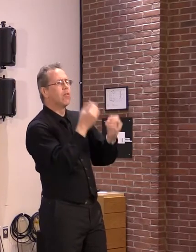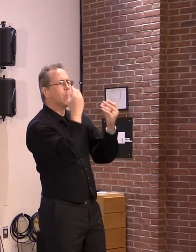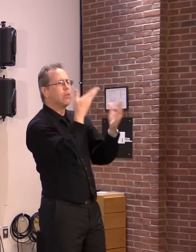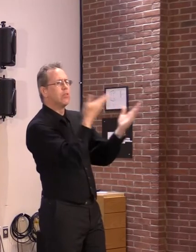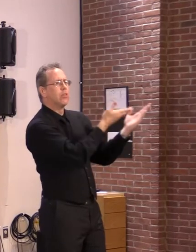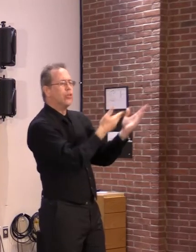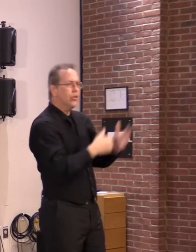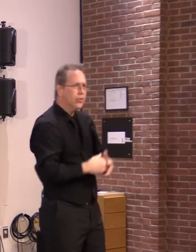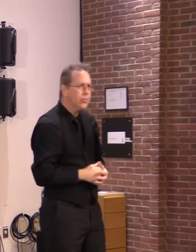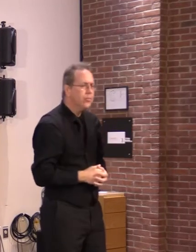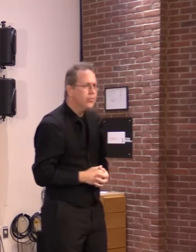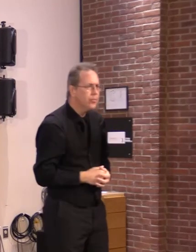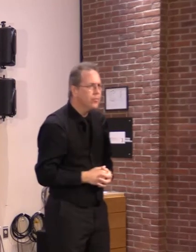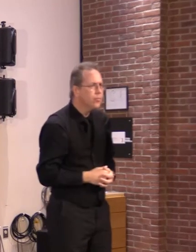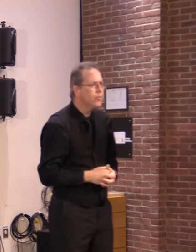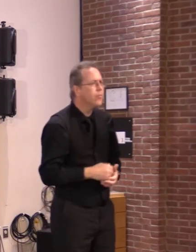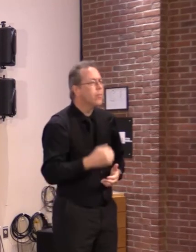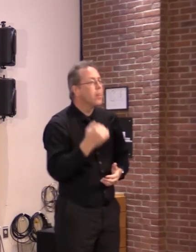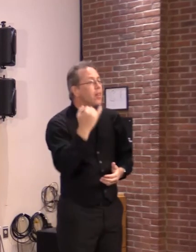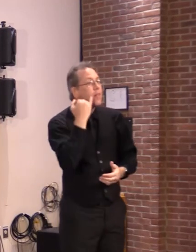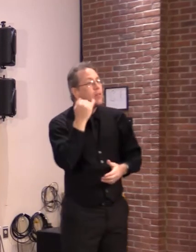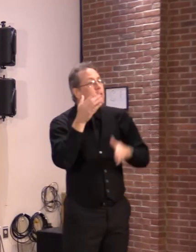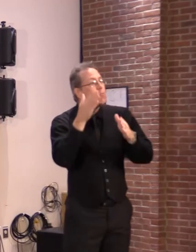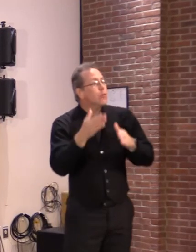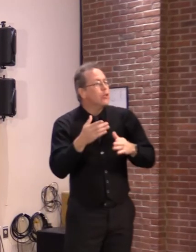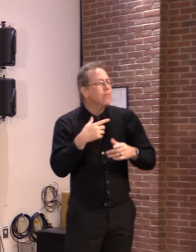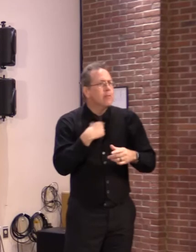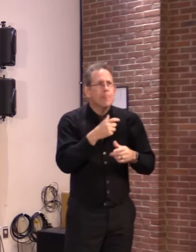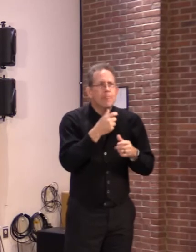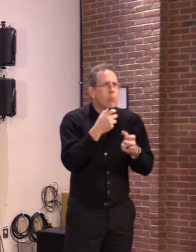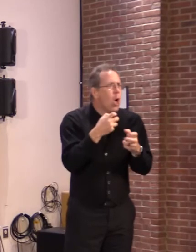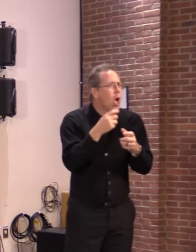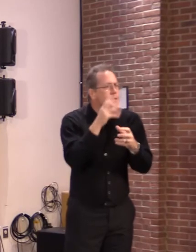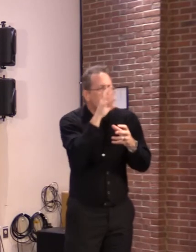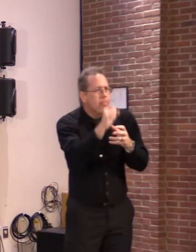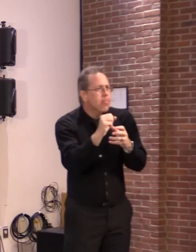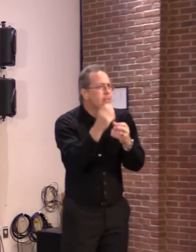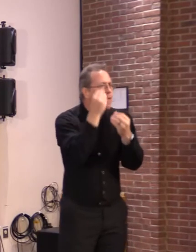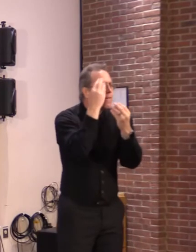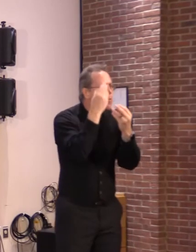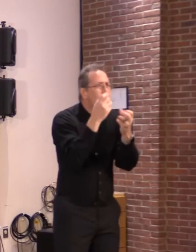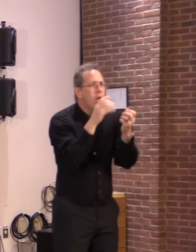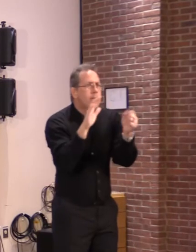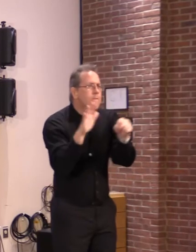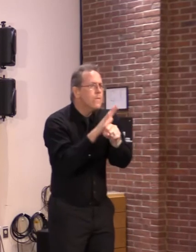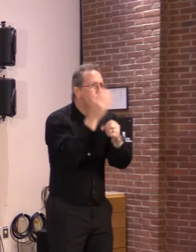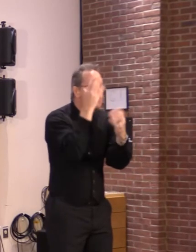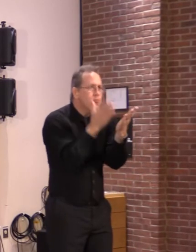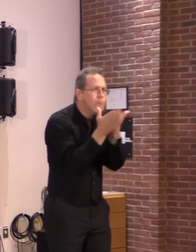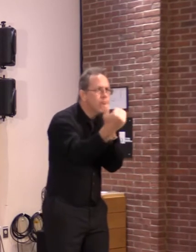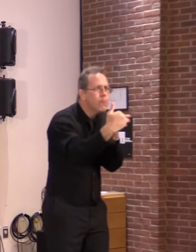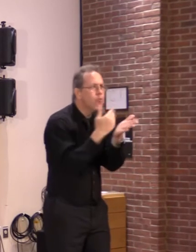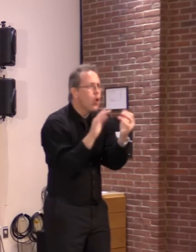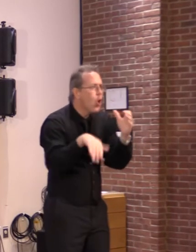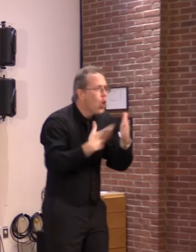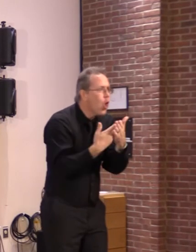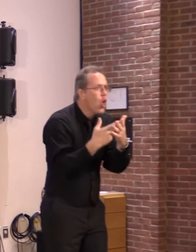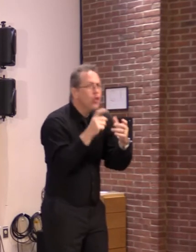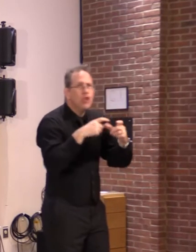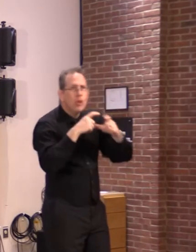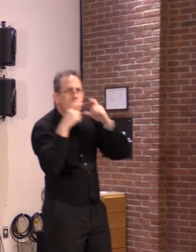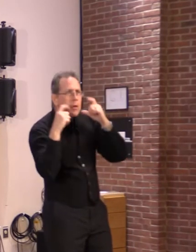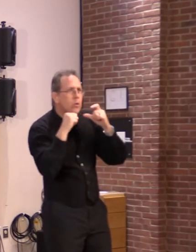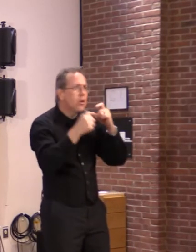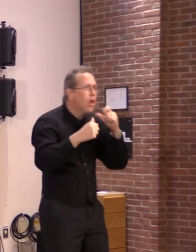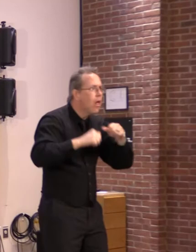an addiction to going on the case dashboard every day and waking up and deciding if they should put a mask on or not,